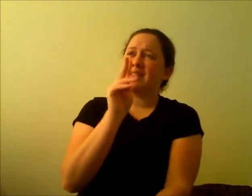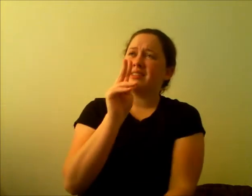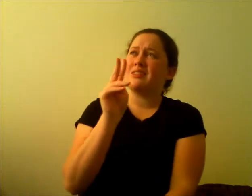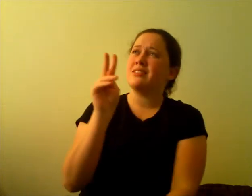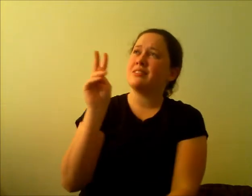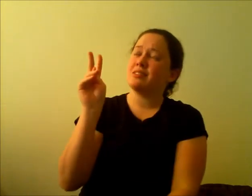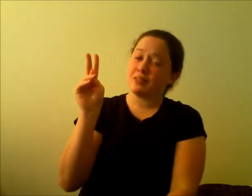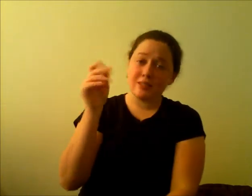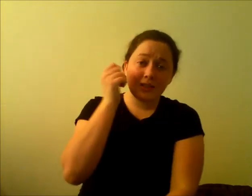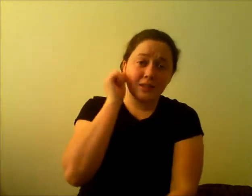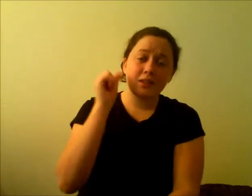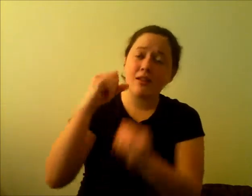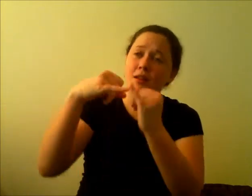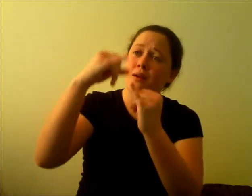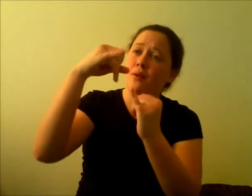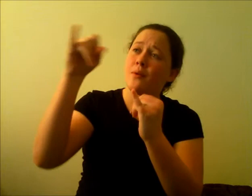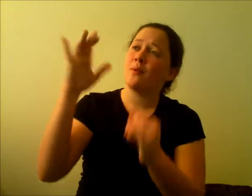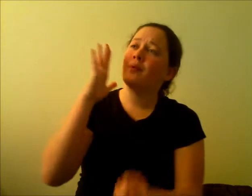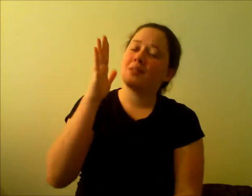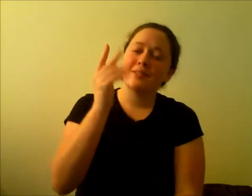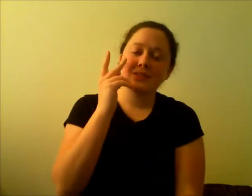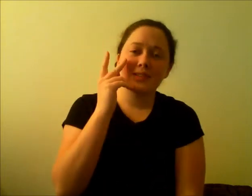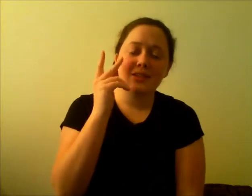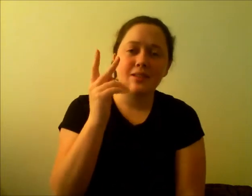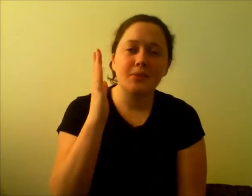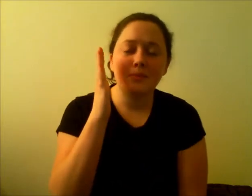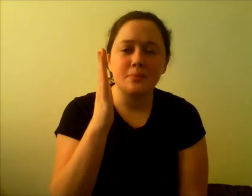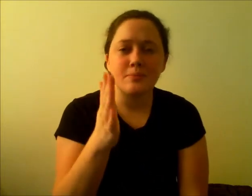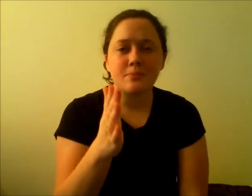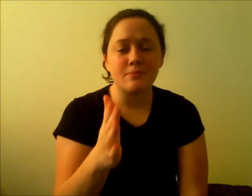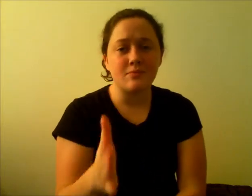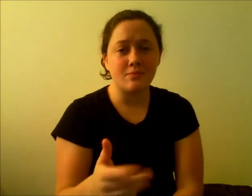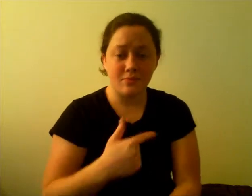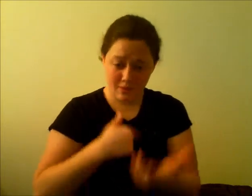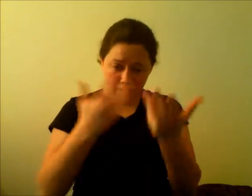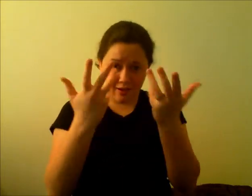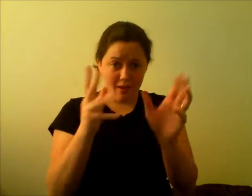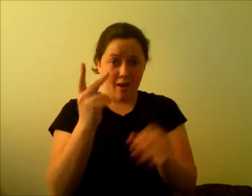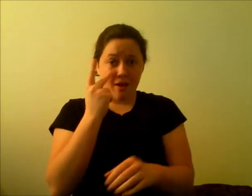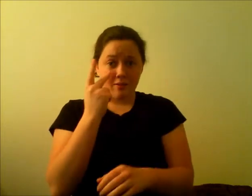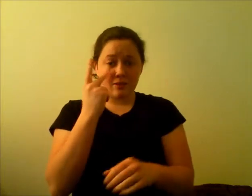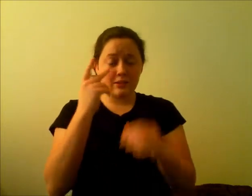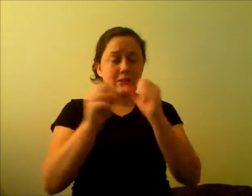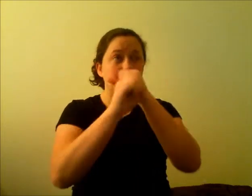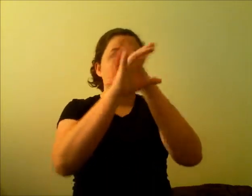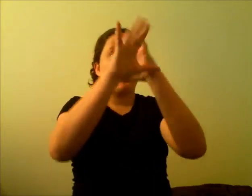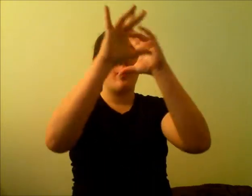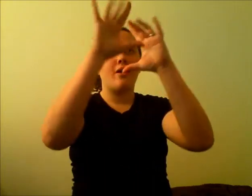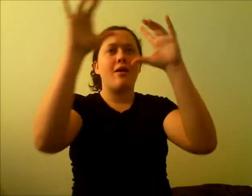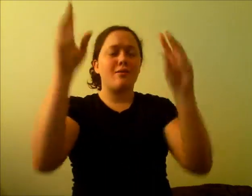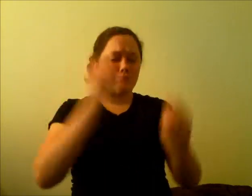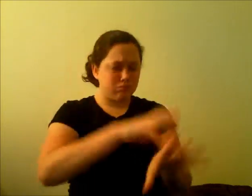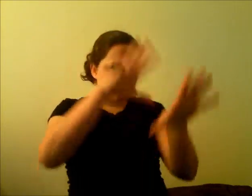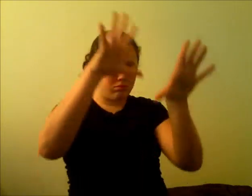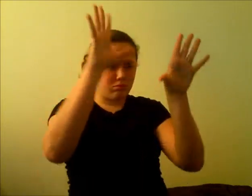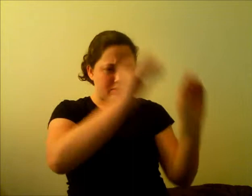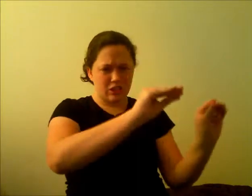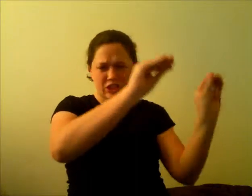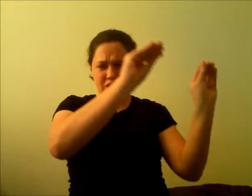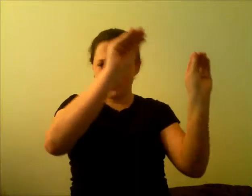To find the silver lining I've seen dreams that move the